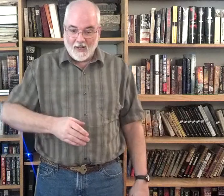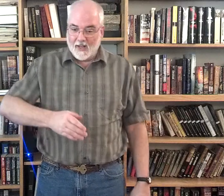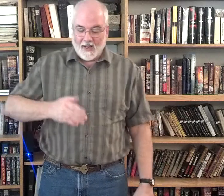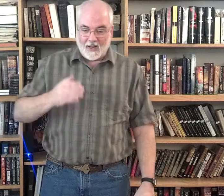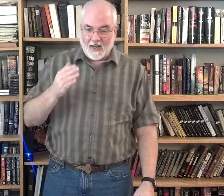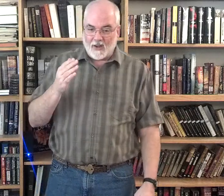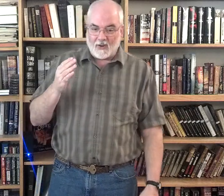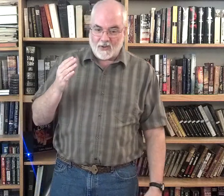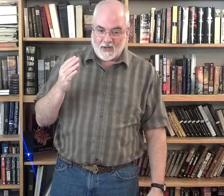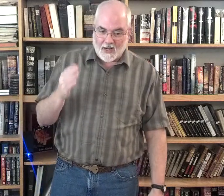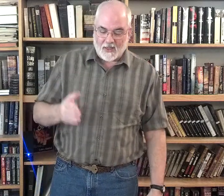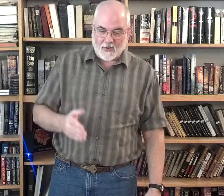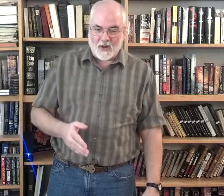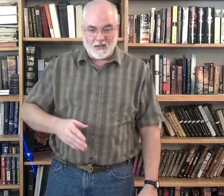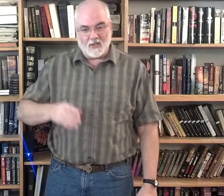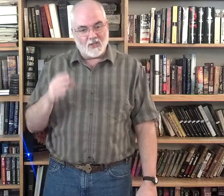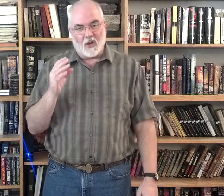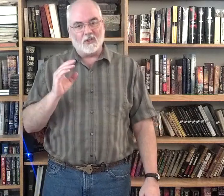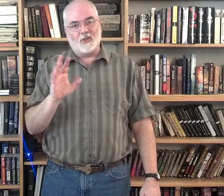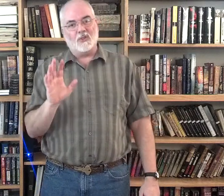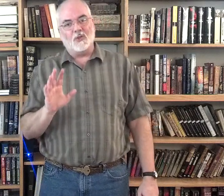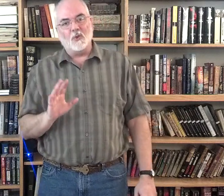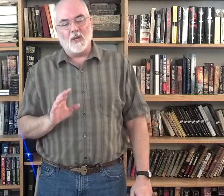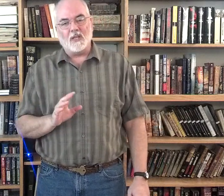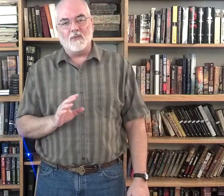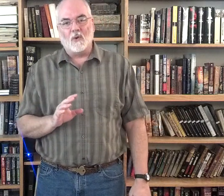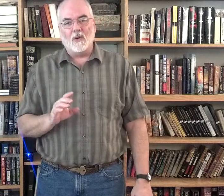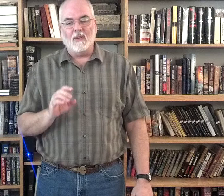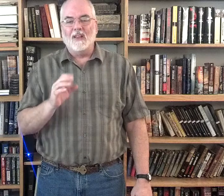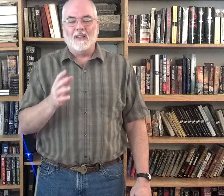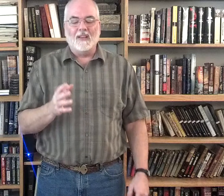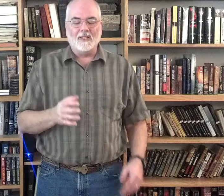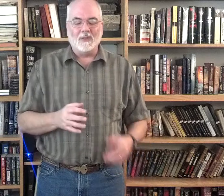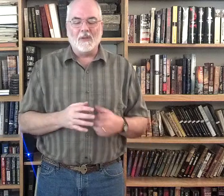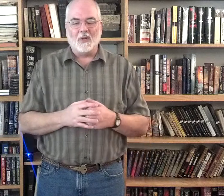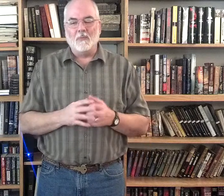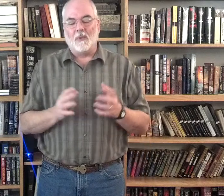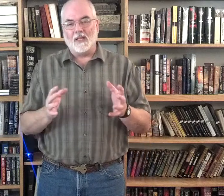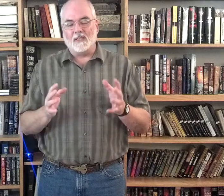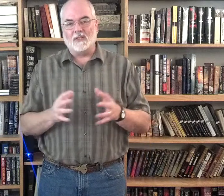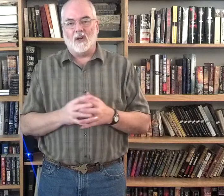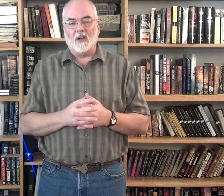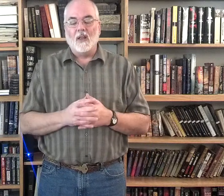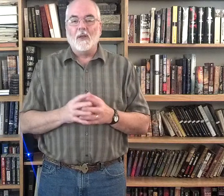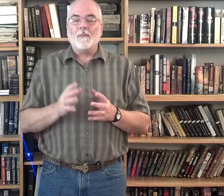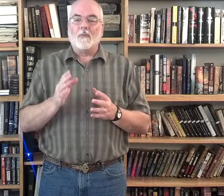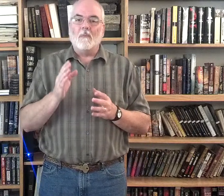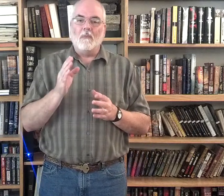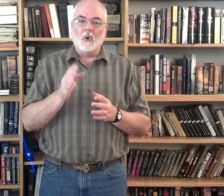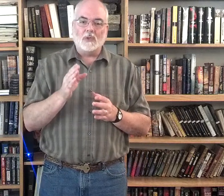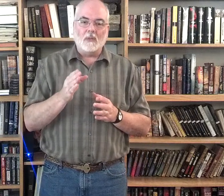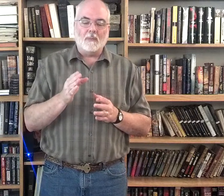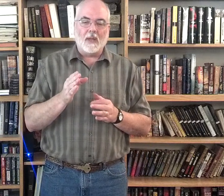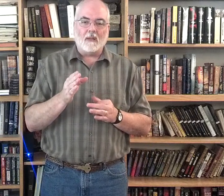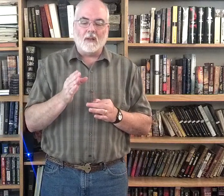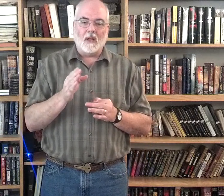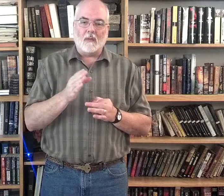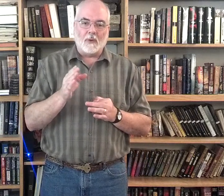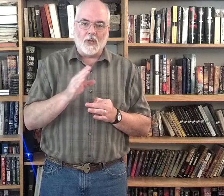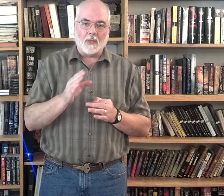and now you're in the ninth grade and the songs are just too easy for you, this is really a good place to start. Most of the participants